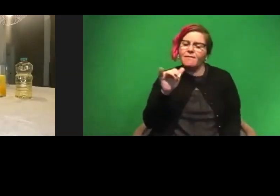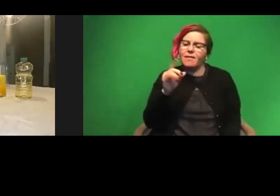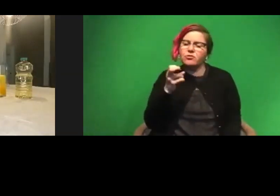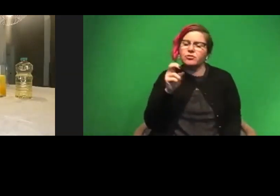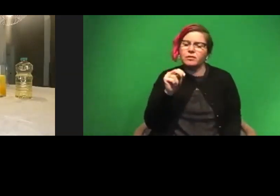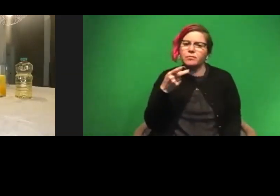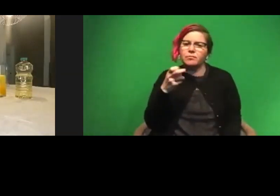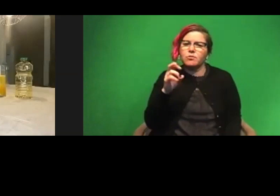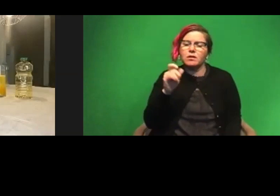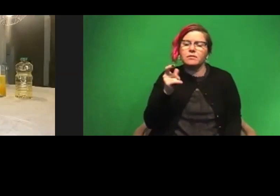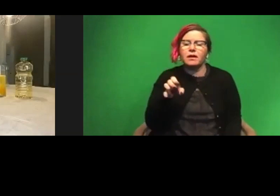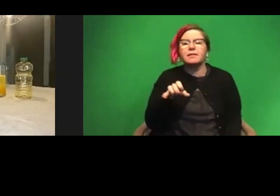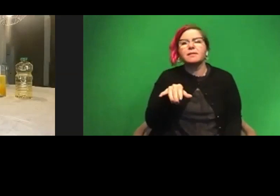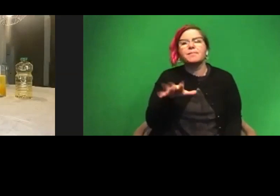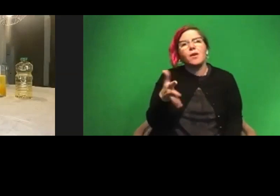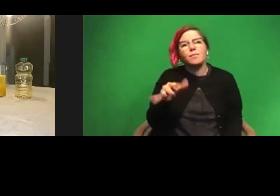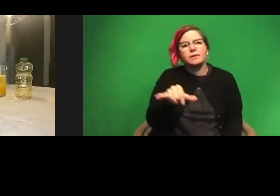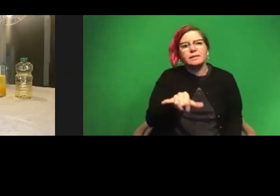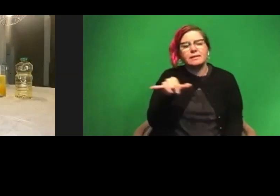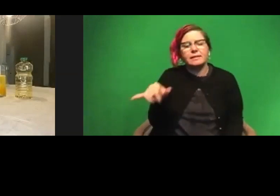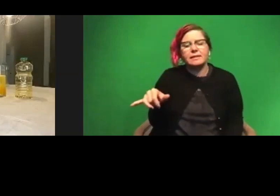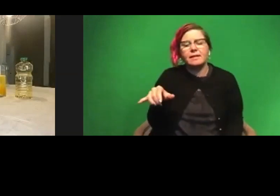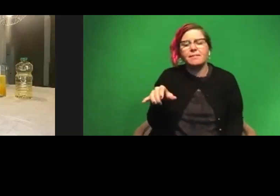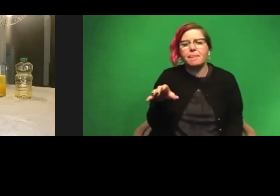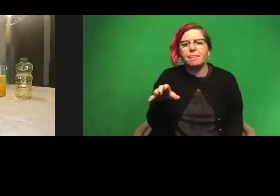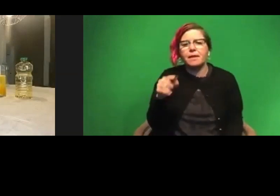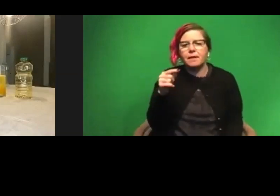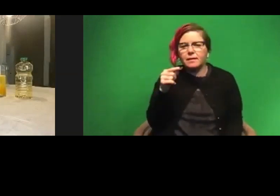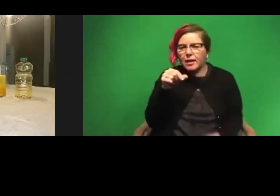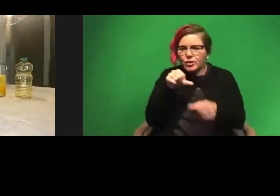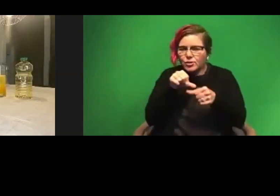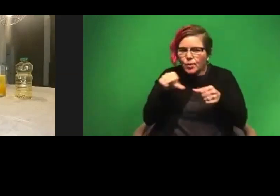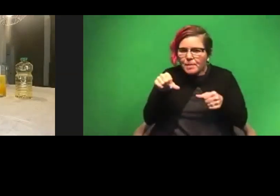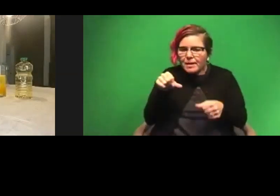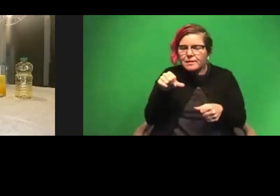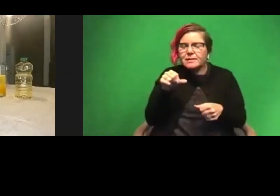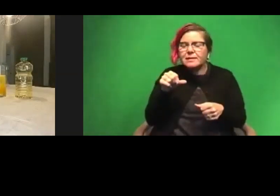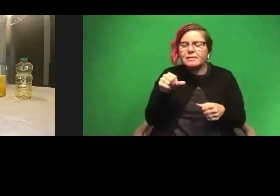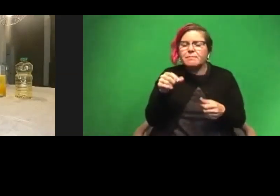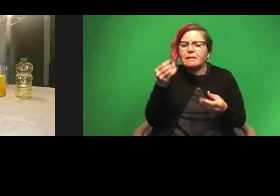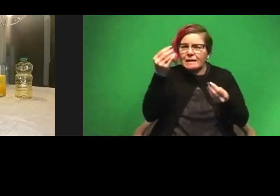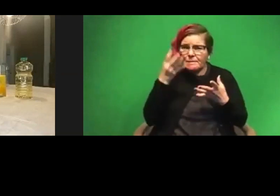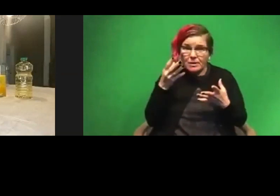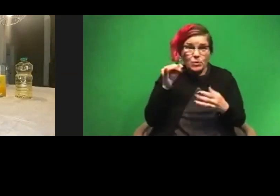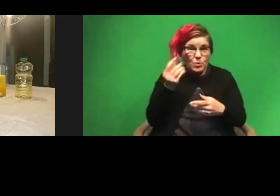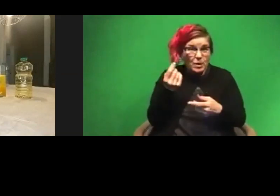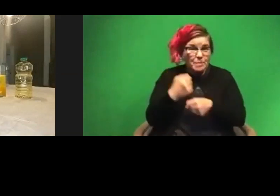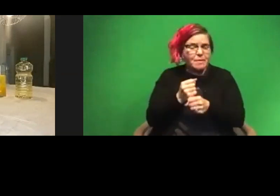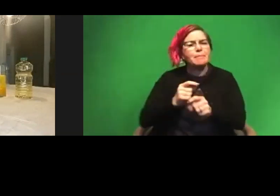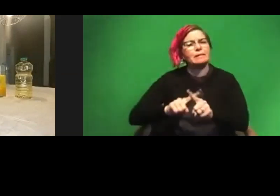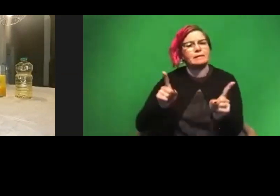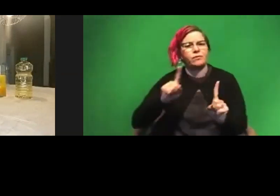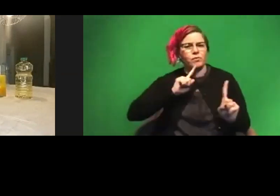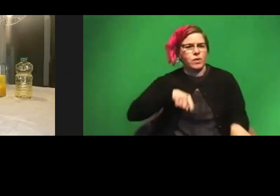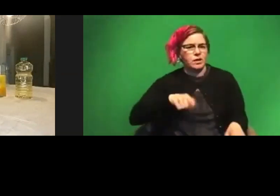kind of like the basis to some of the toothpaste. Um, but let me know if so, that may be a completely different reaction. So the